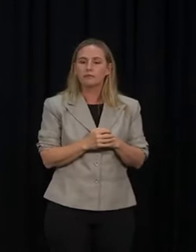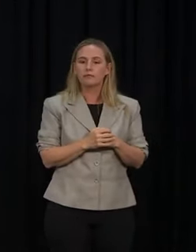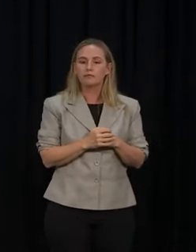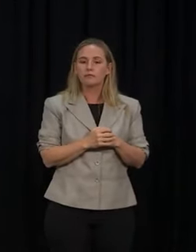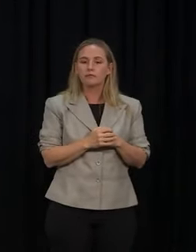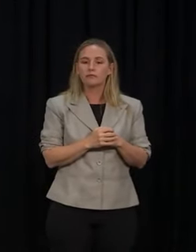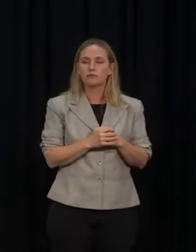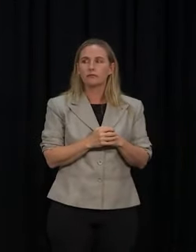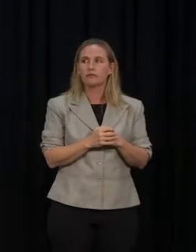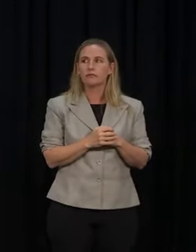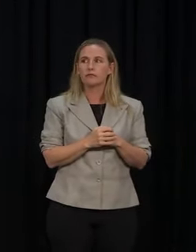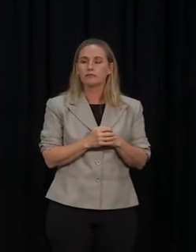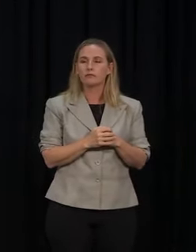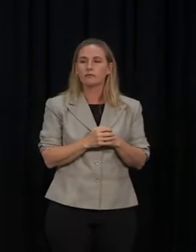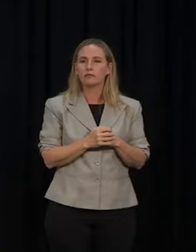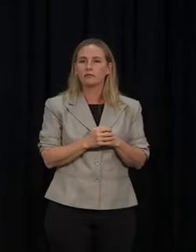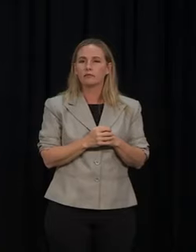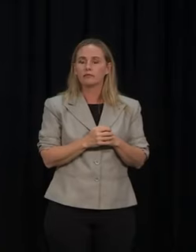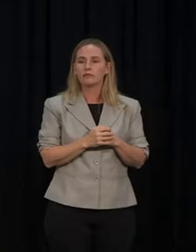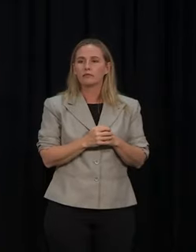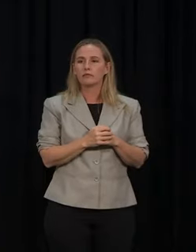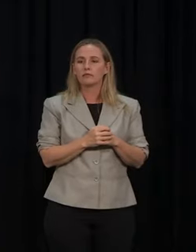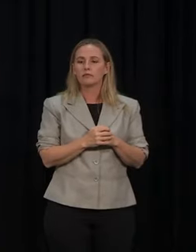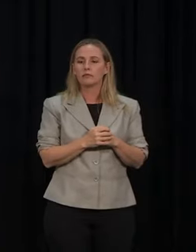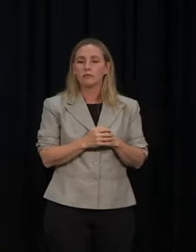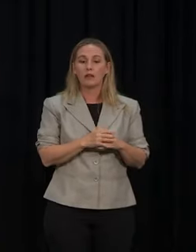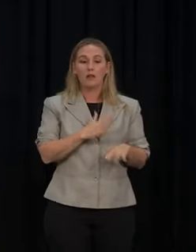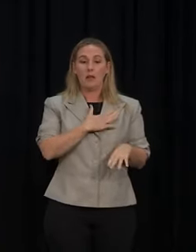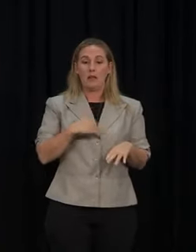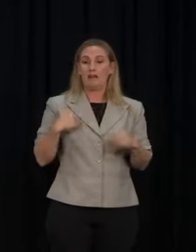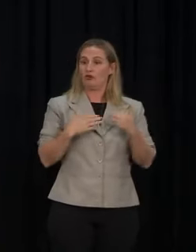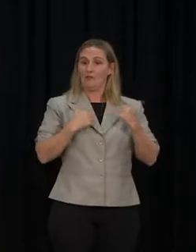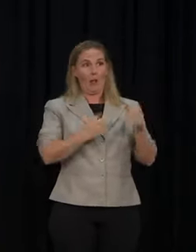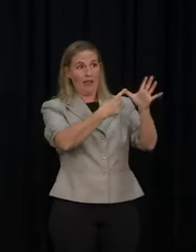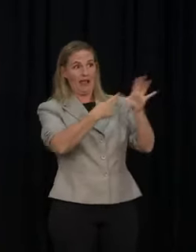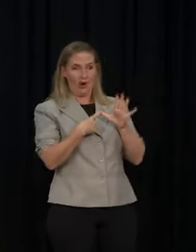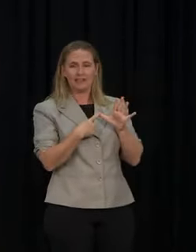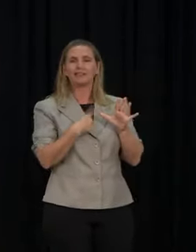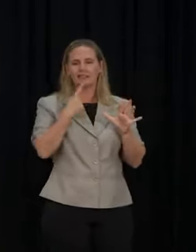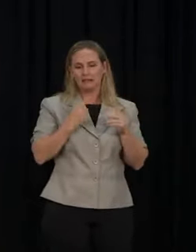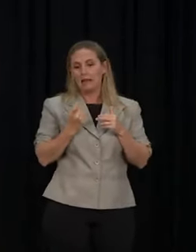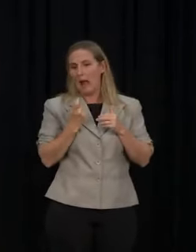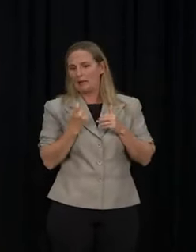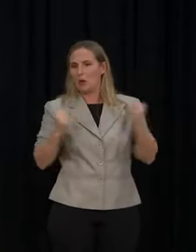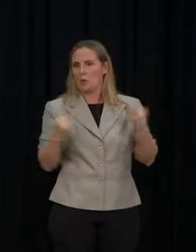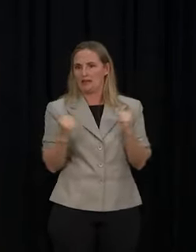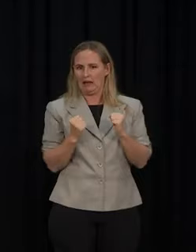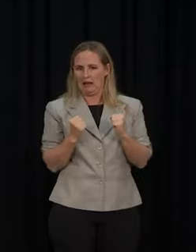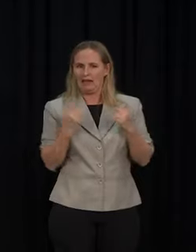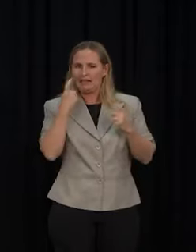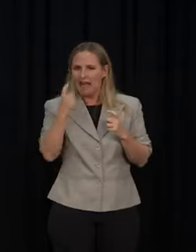very, very, you know, I think, responsibly, do want us to be cautious as we hit winter. Our borders are opening,